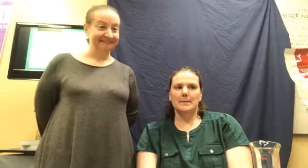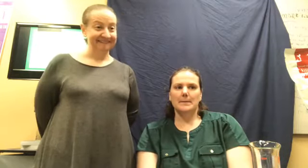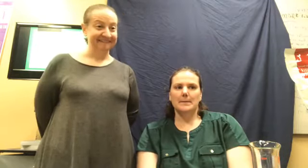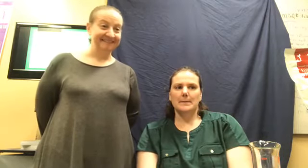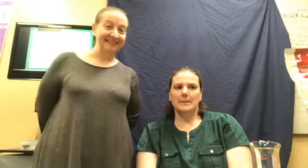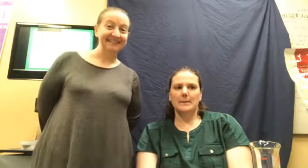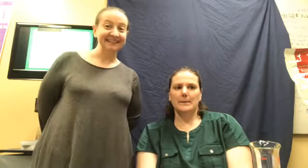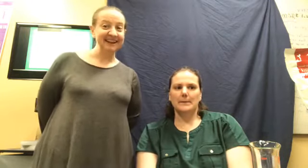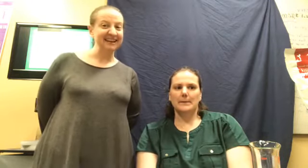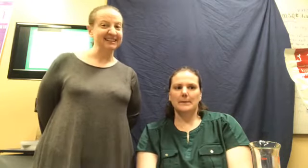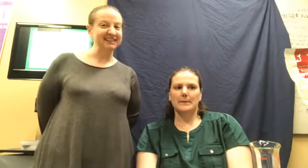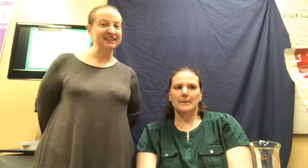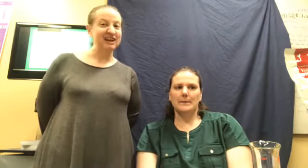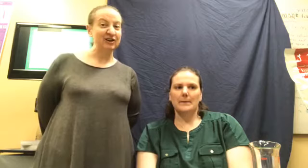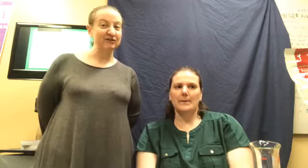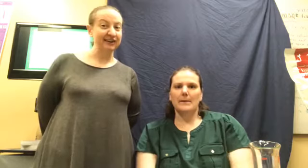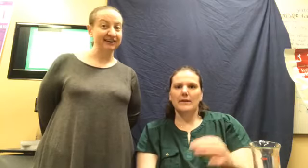This delay is so fun.